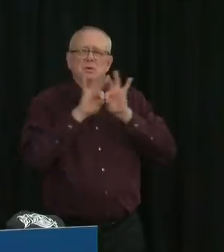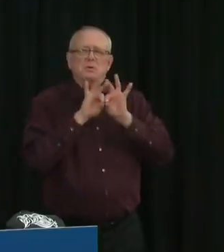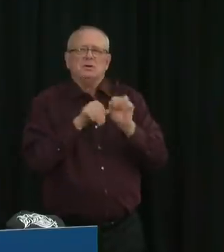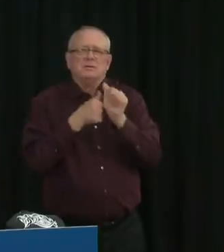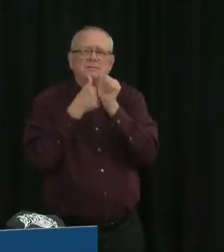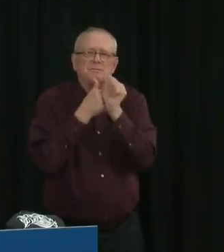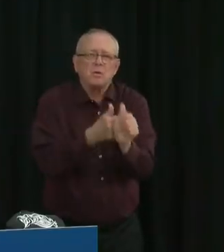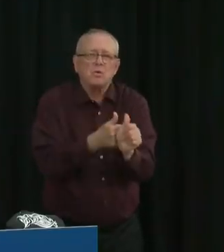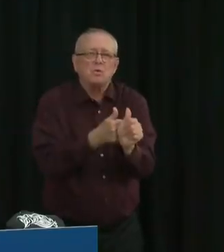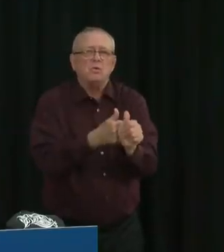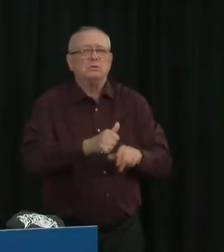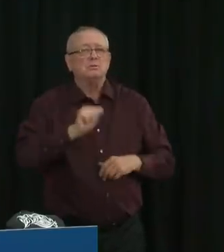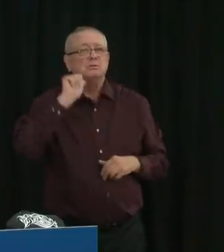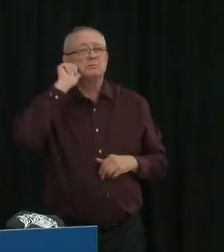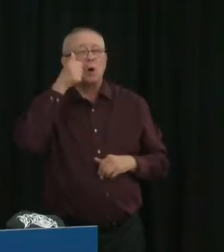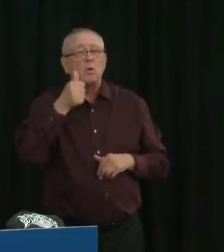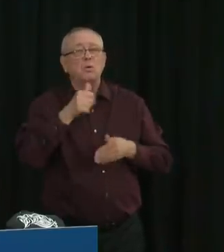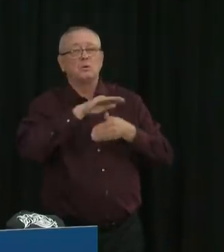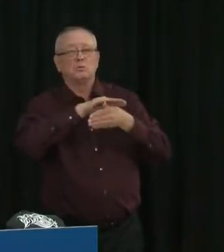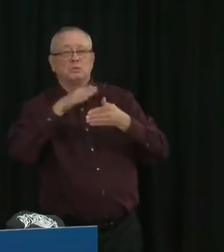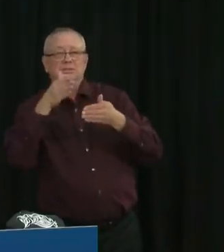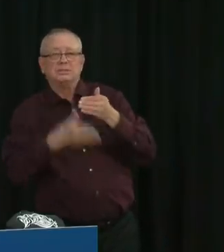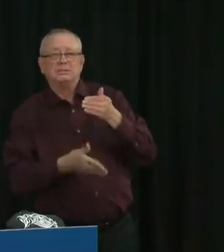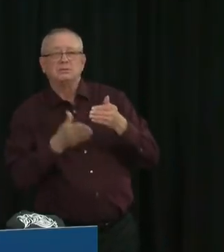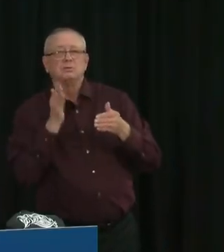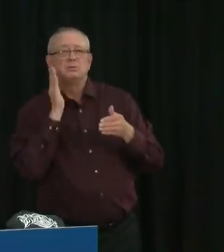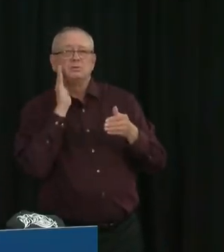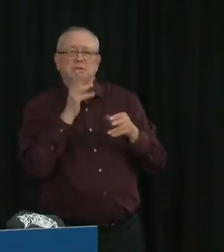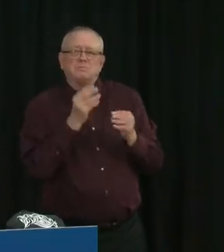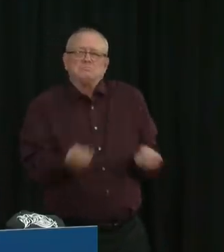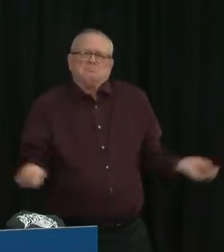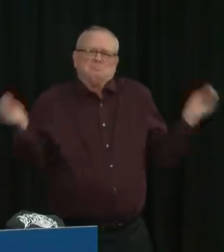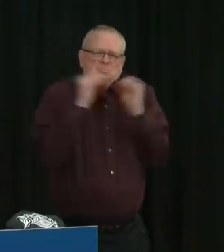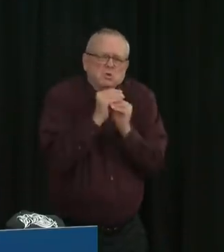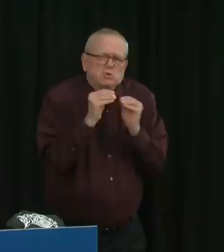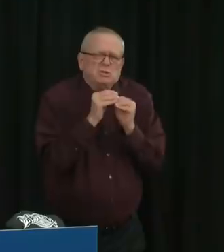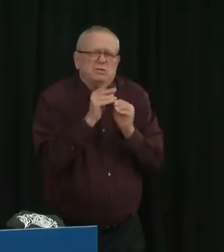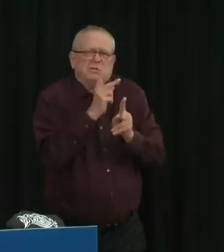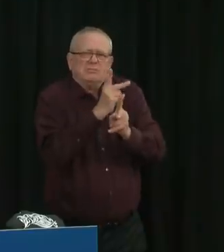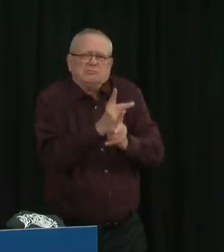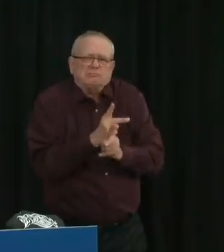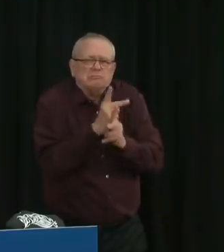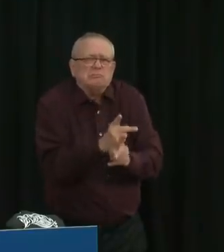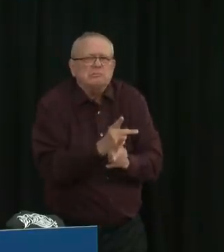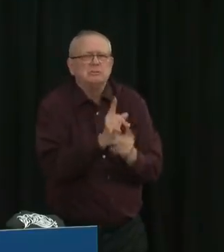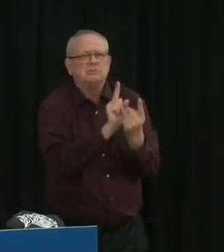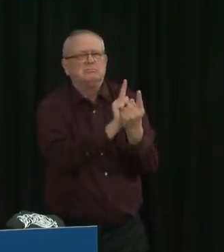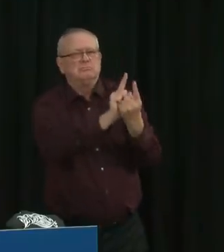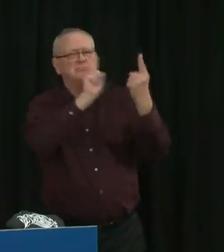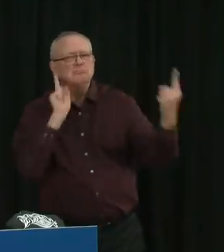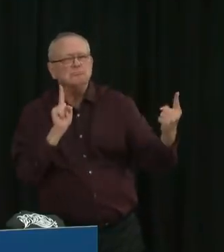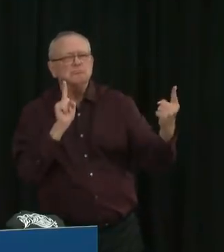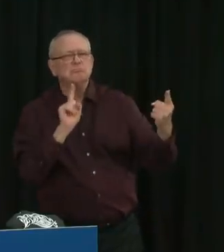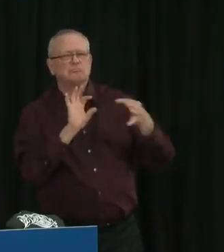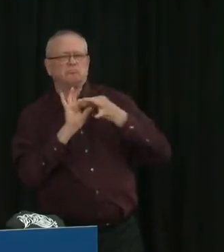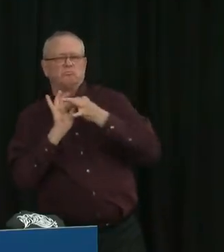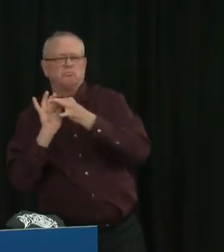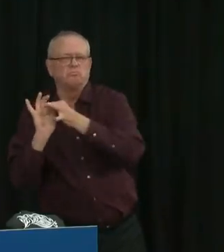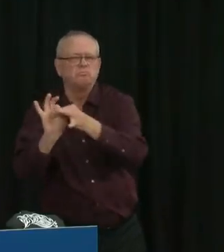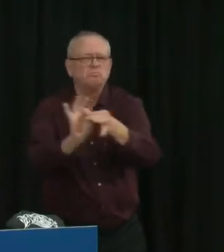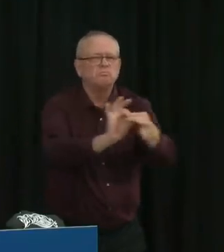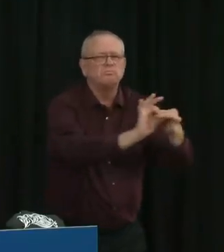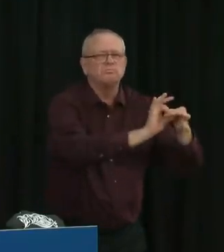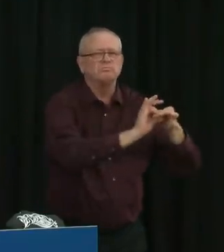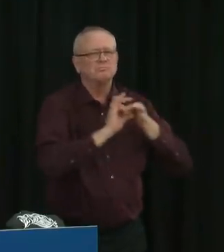weekend, let's all be extra careful and extra cautious. We are all in this together, and we are powerful together.